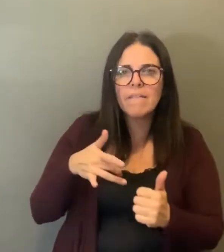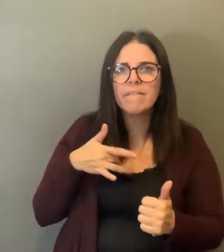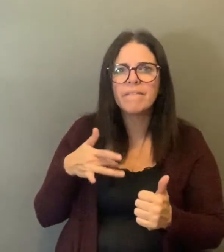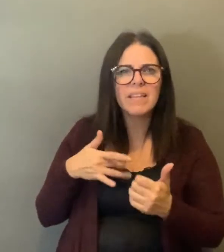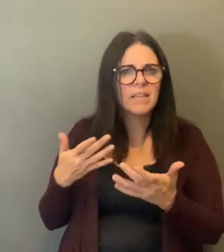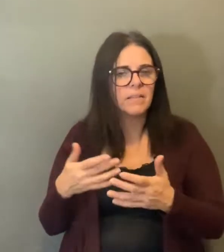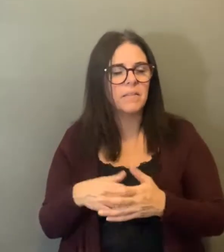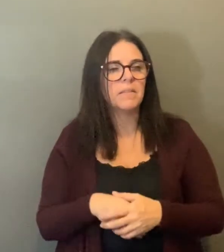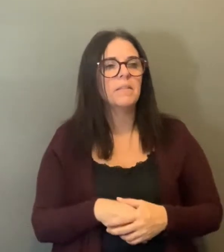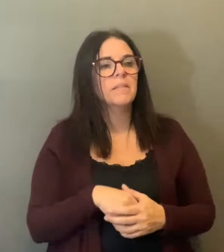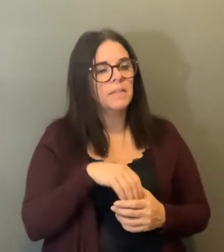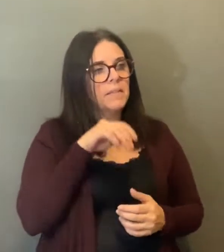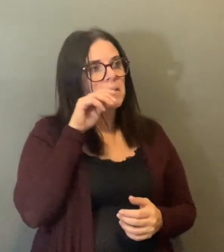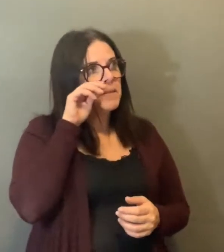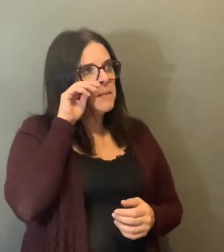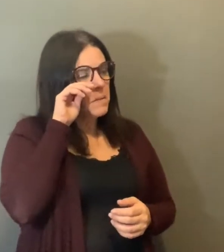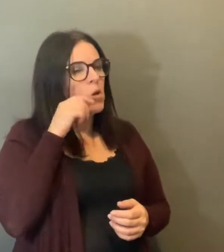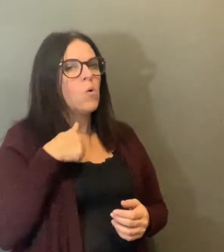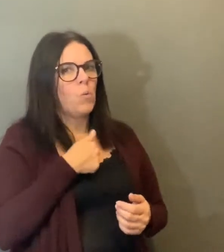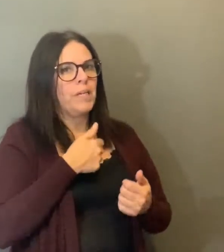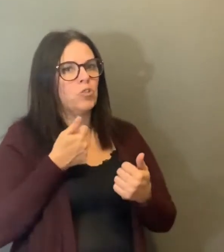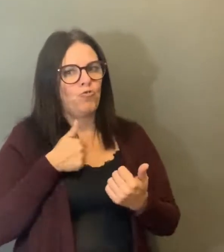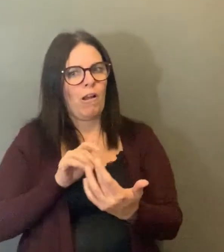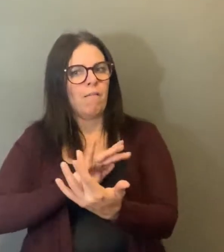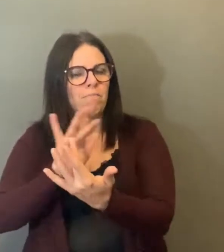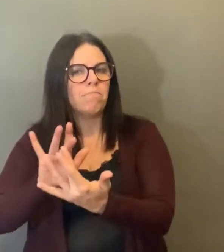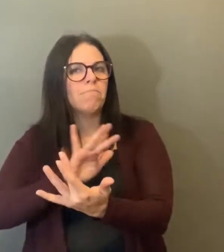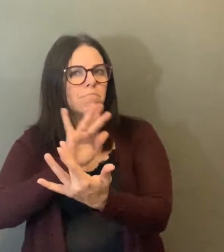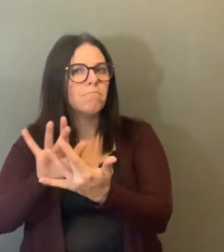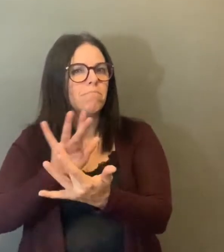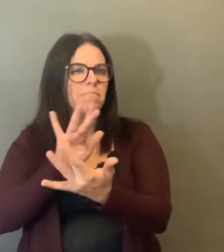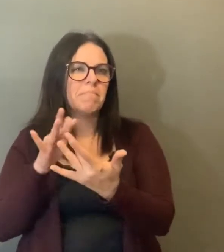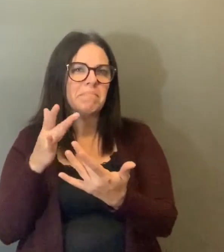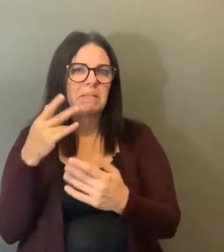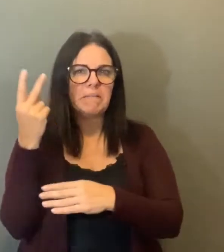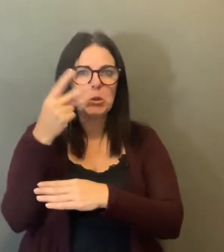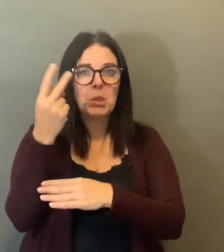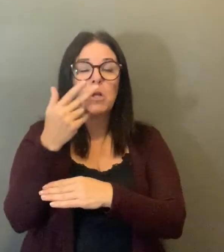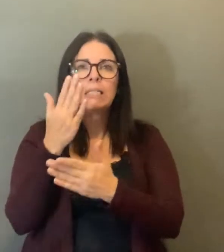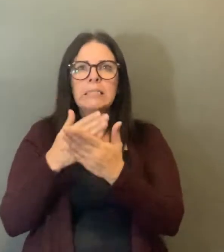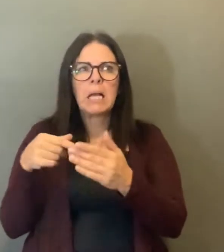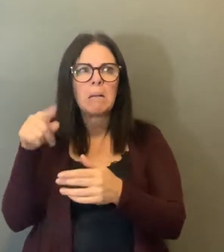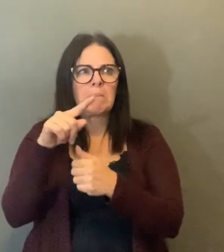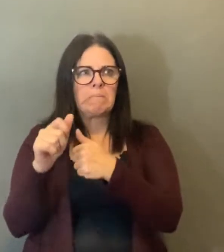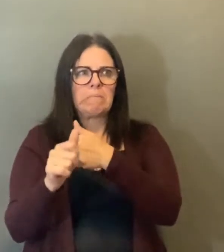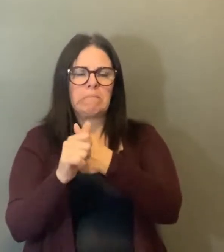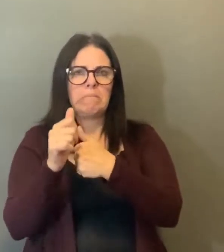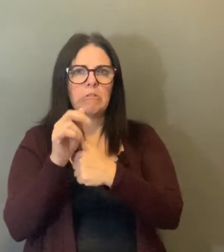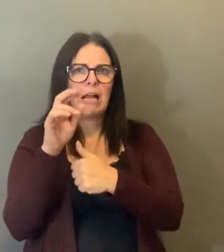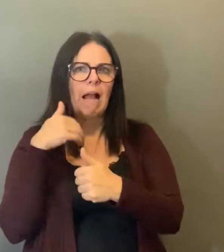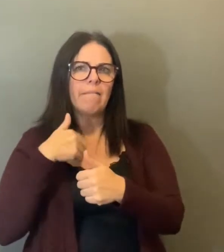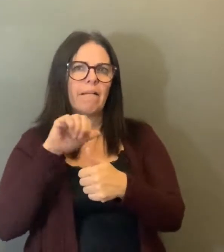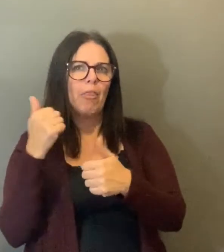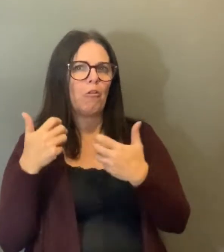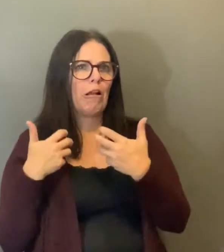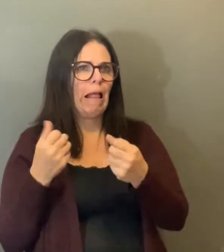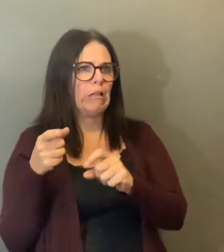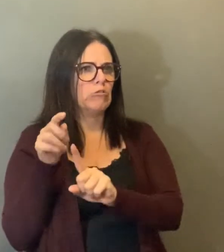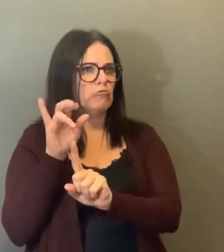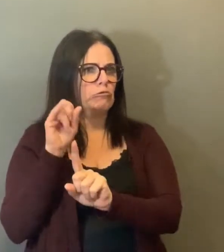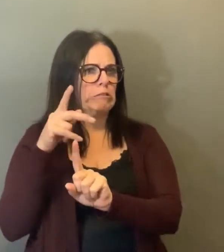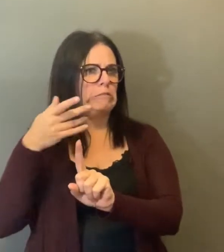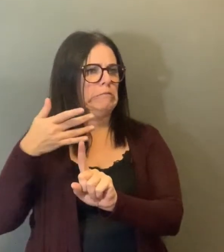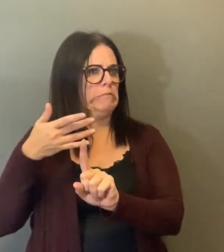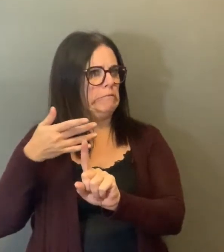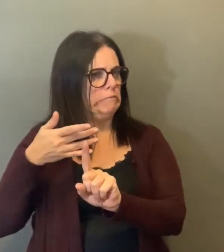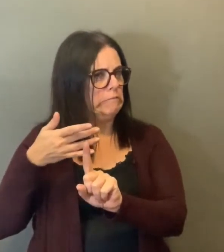and how many staff are working? So we try to connect with them pretty regularly. Some of those who are high risk,